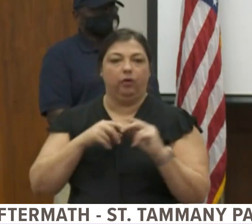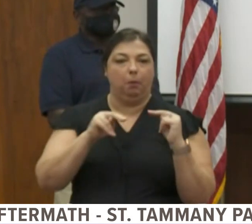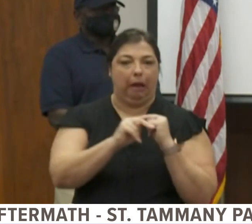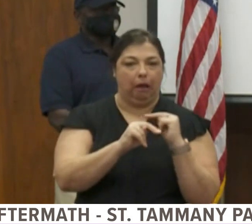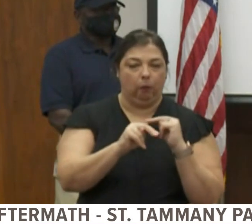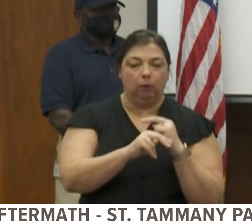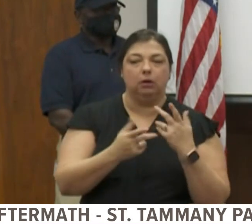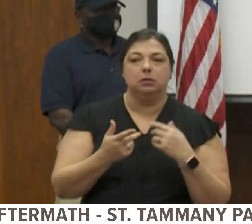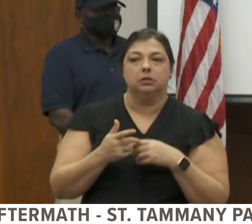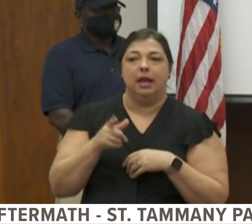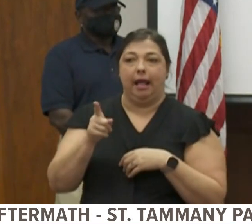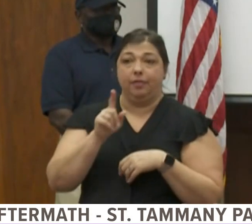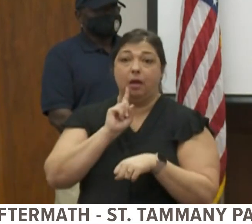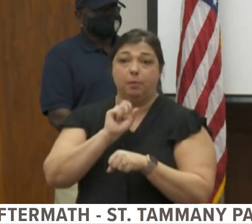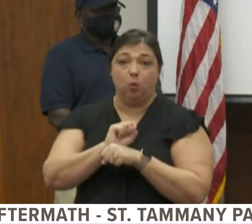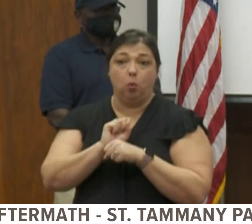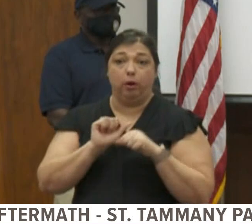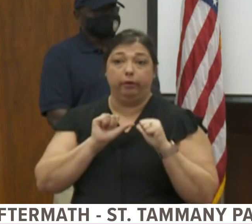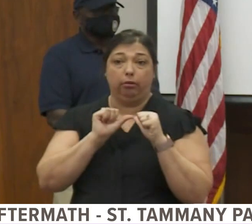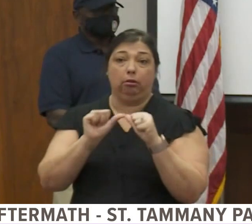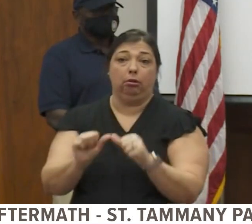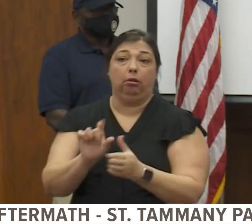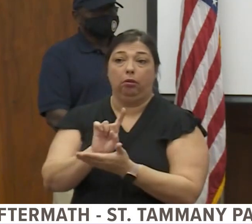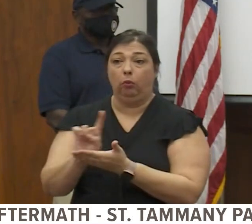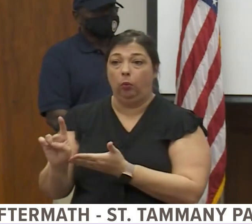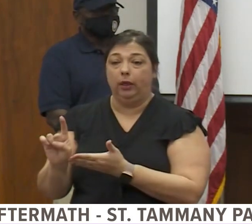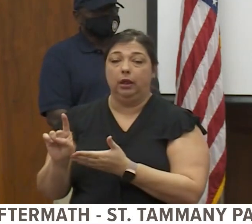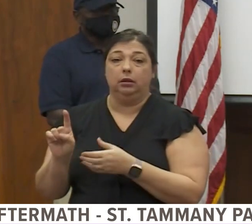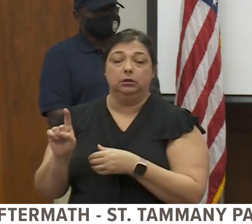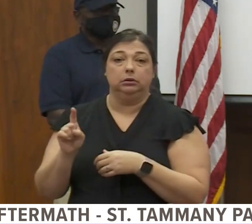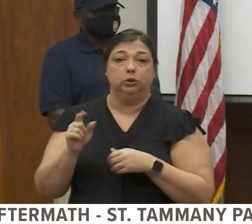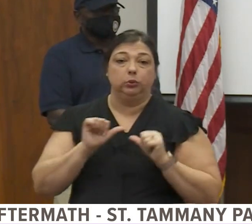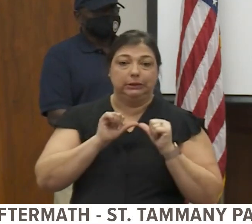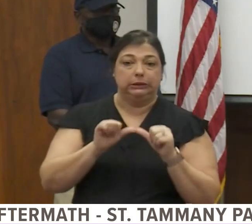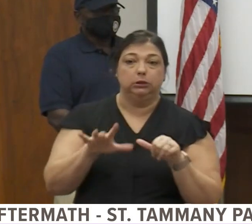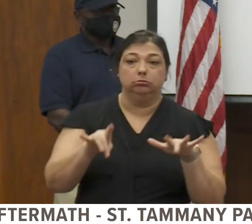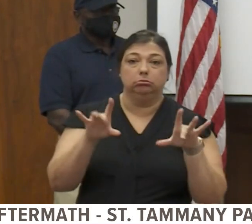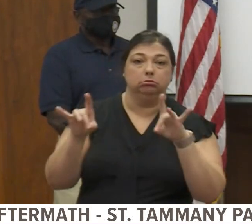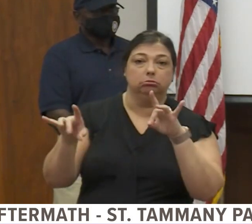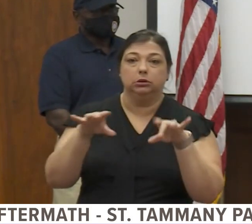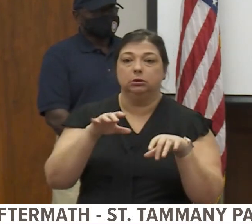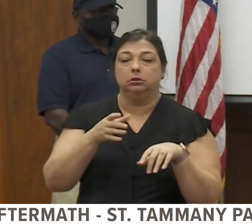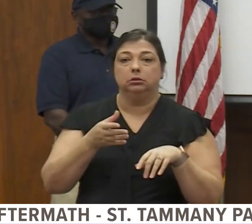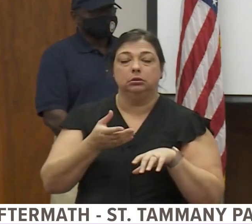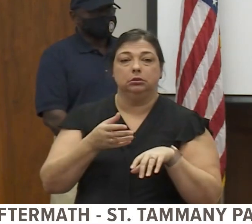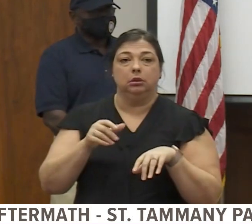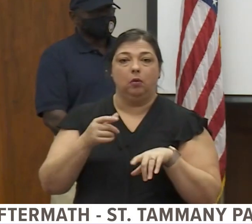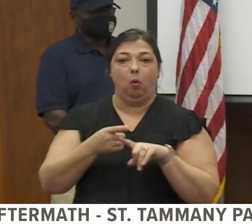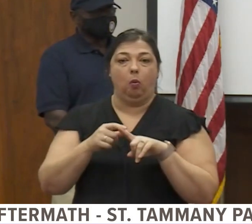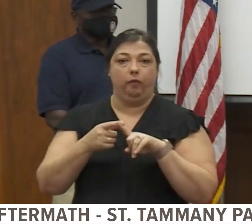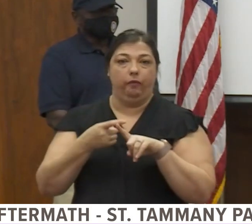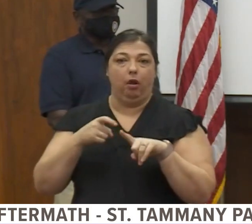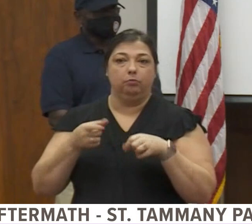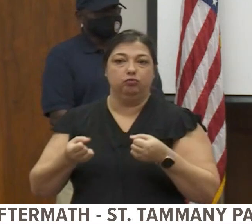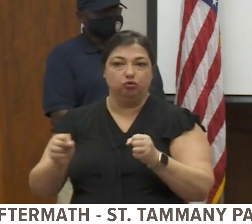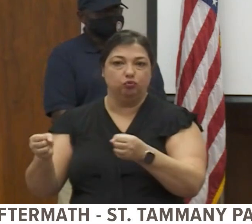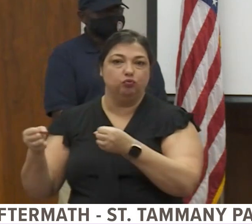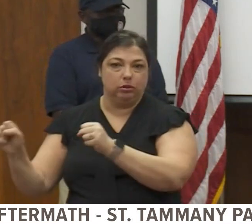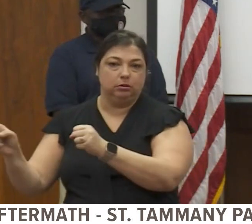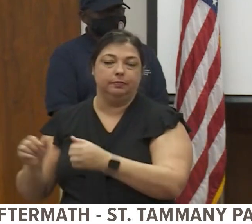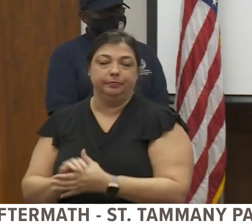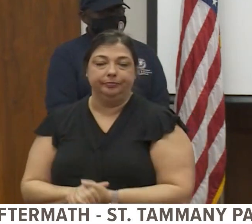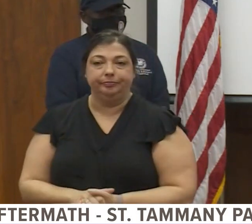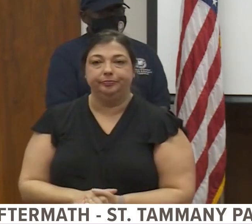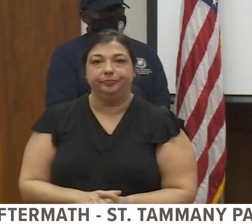should be working through the week to remove debris off the roadway through the end of the week.